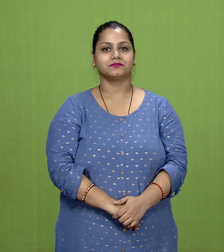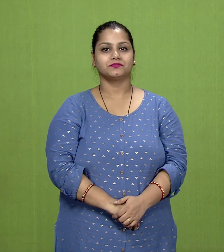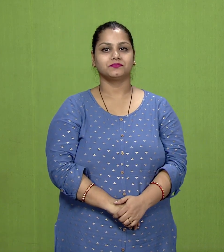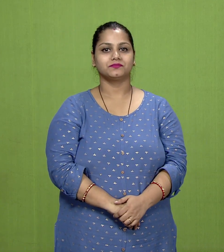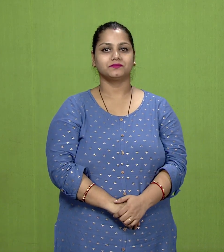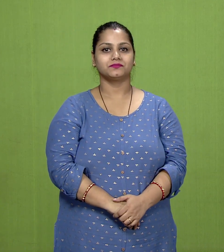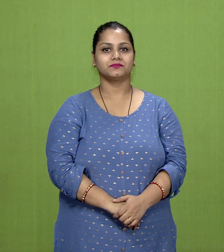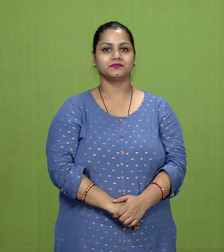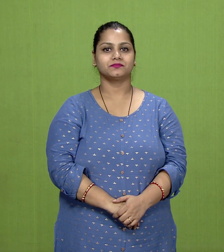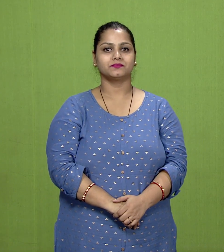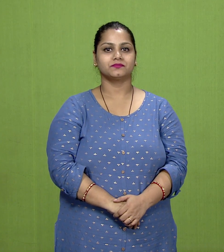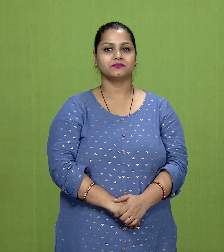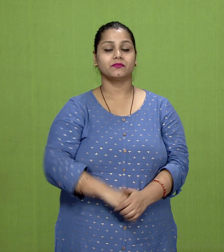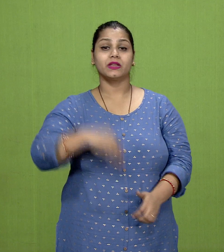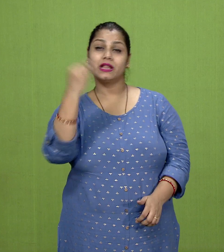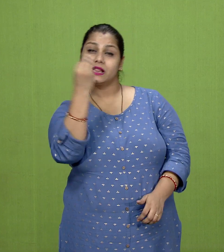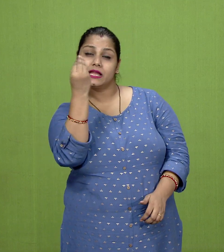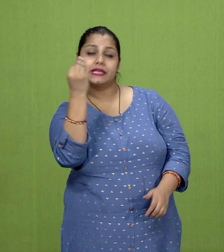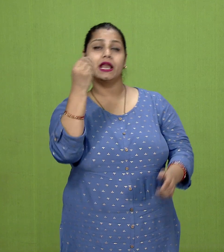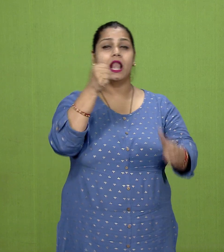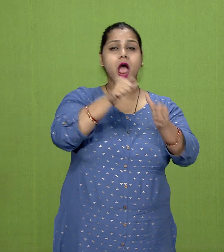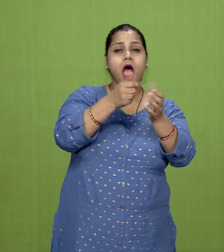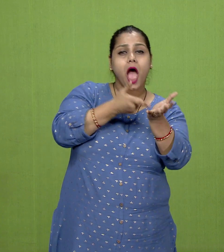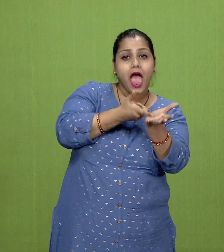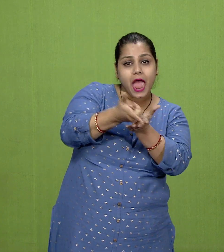a little agriculture was also practiced